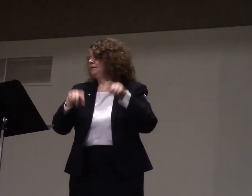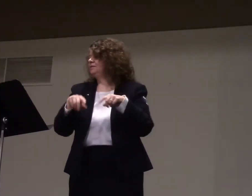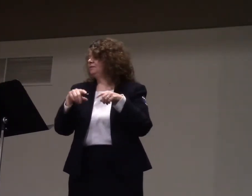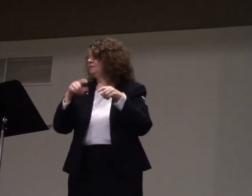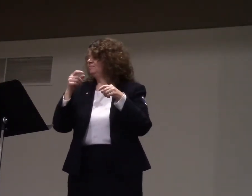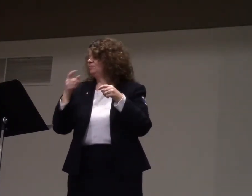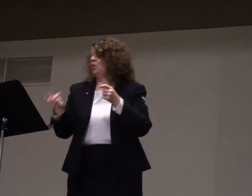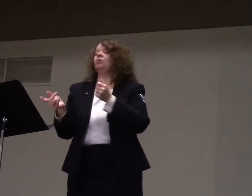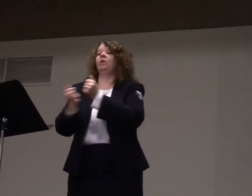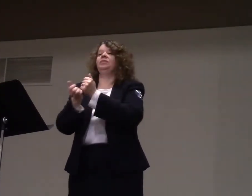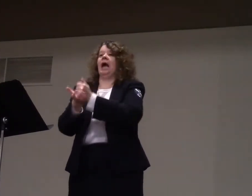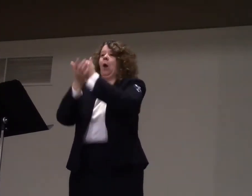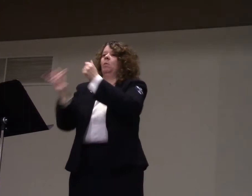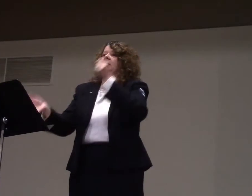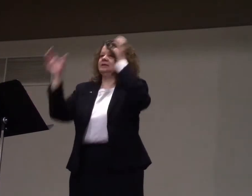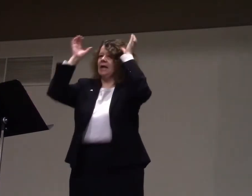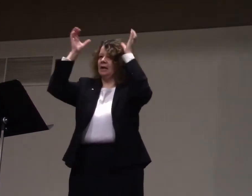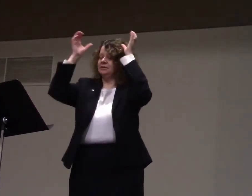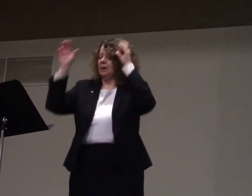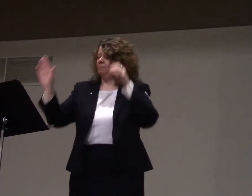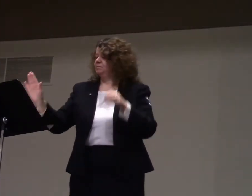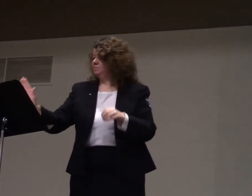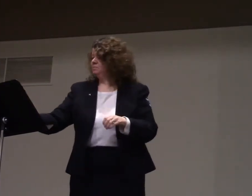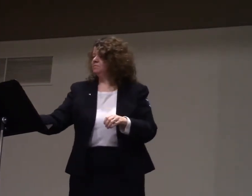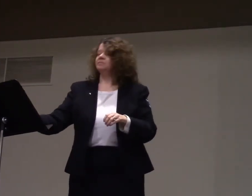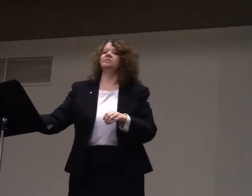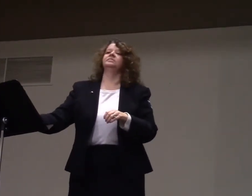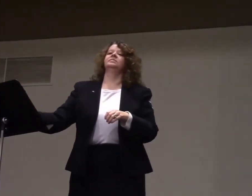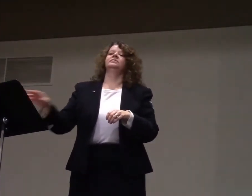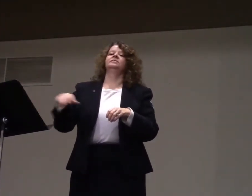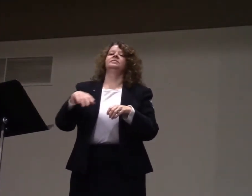So as we were teaching, they finally were able to go on to the deaf catatism.